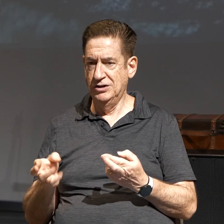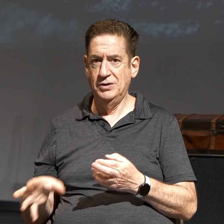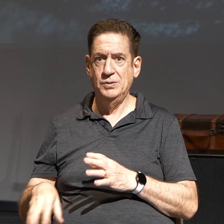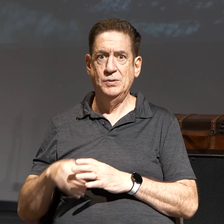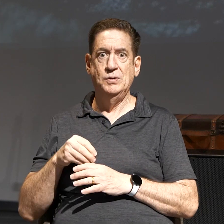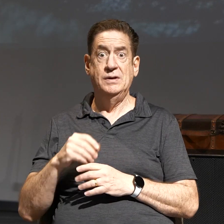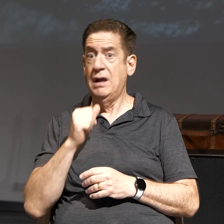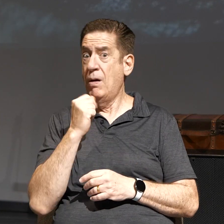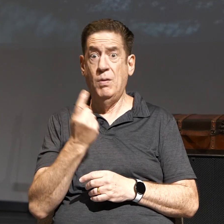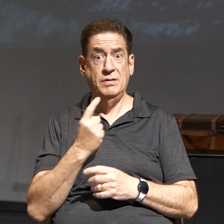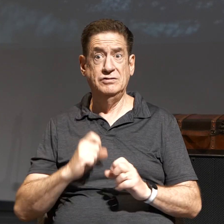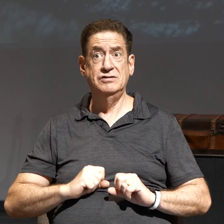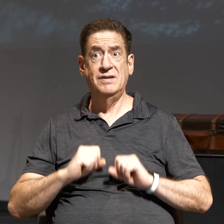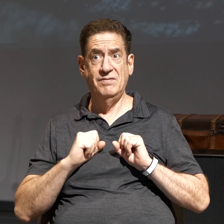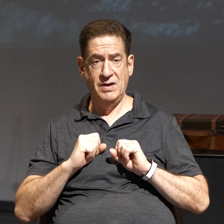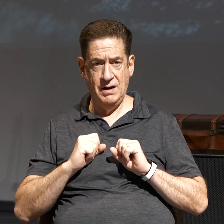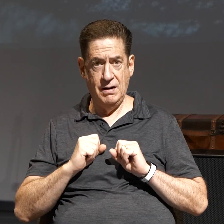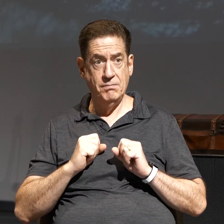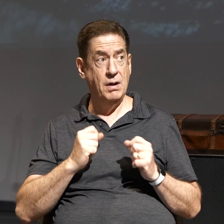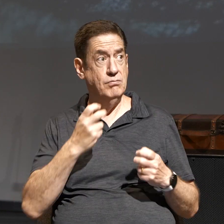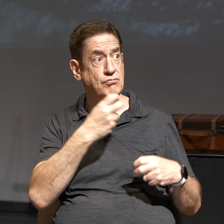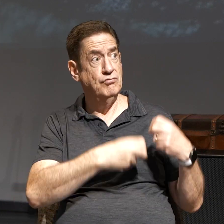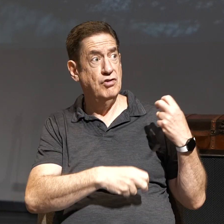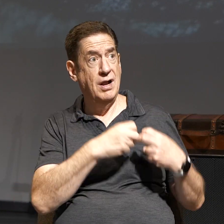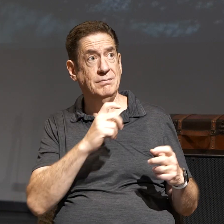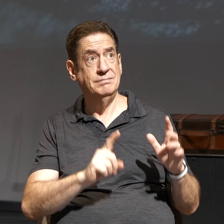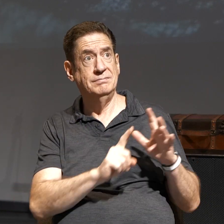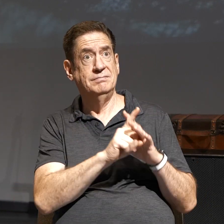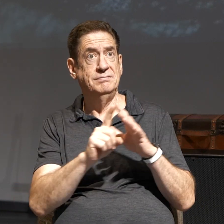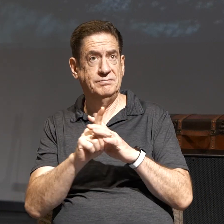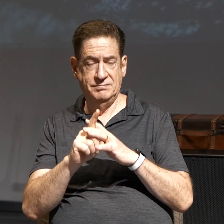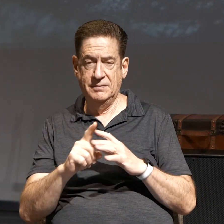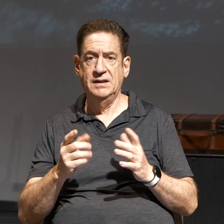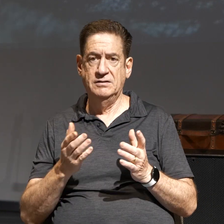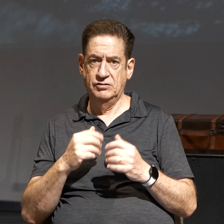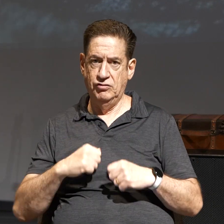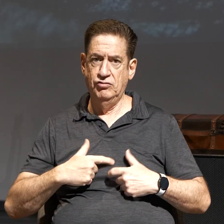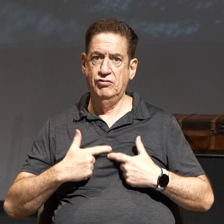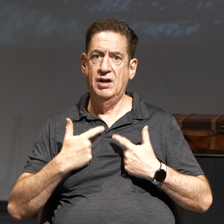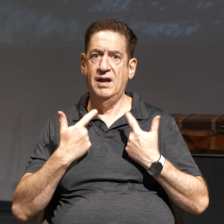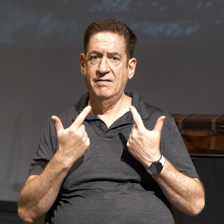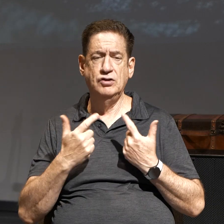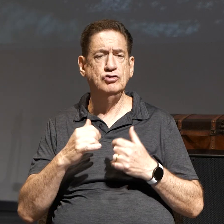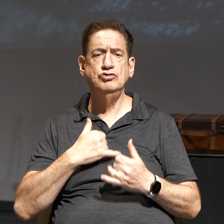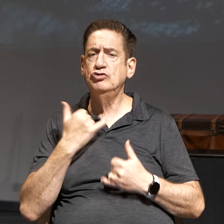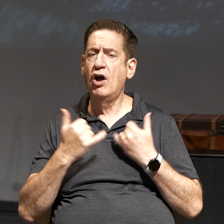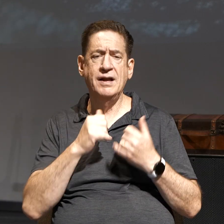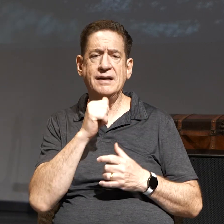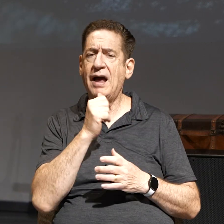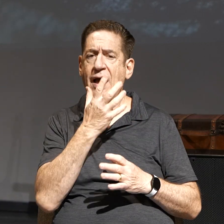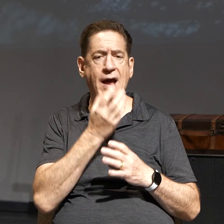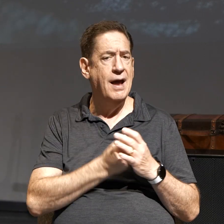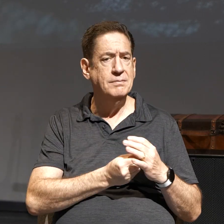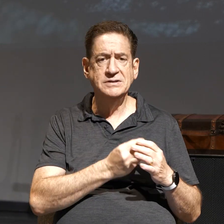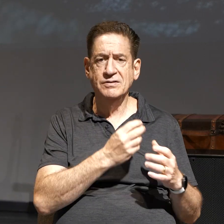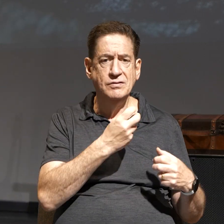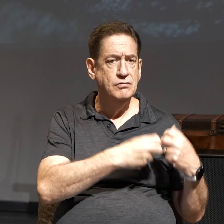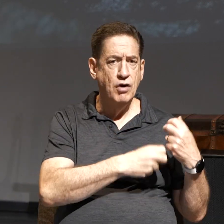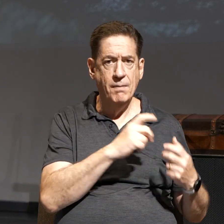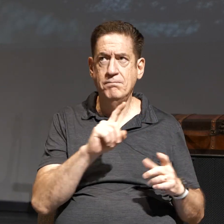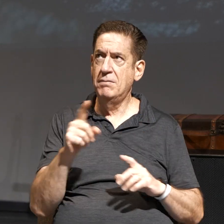survive, but thrive in the midst of problems. Joy is not the absence of problems, but the presence of